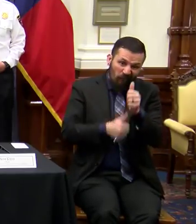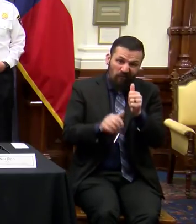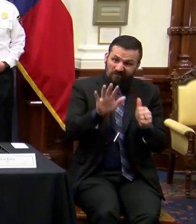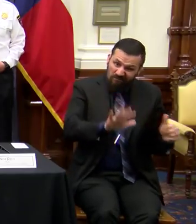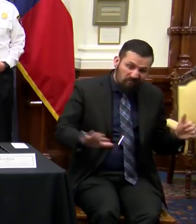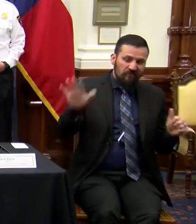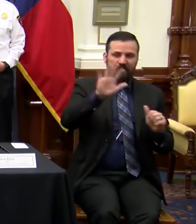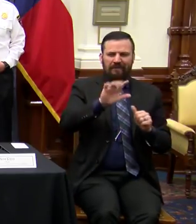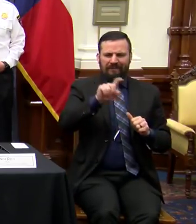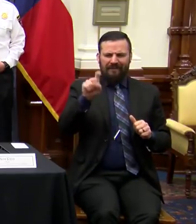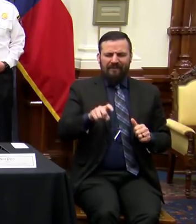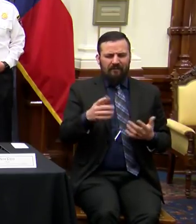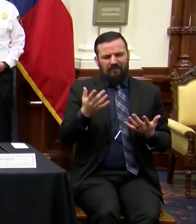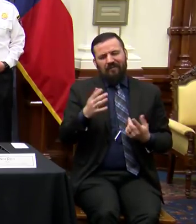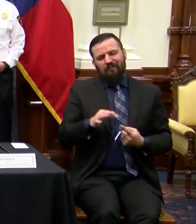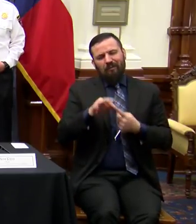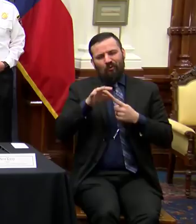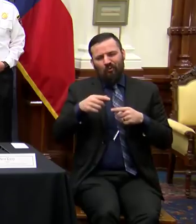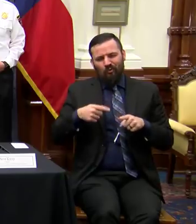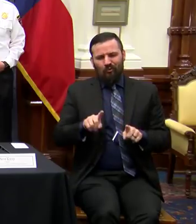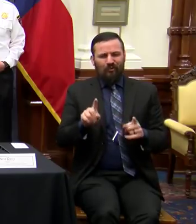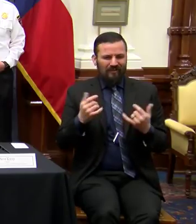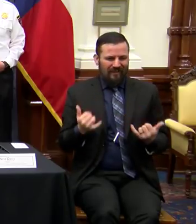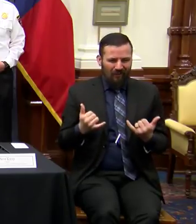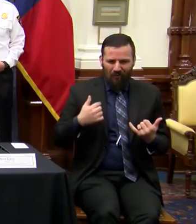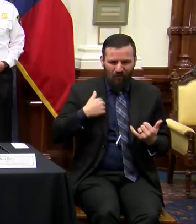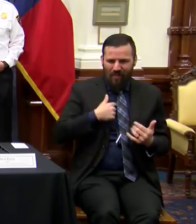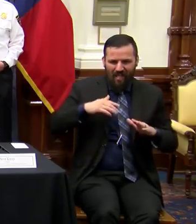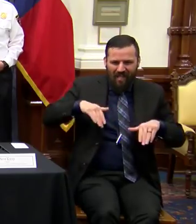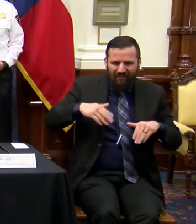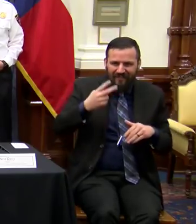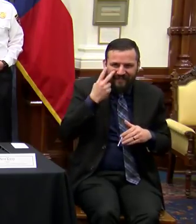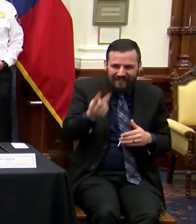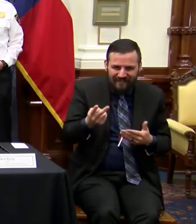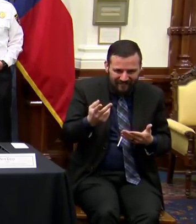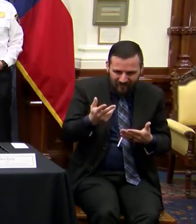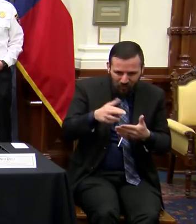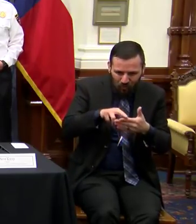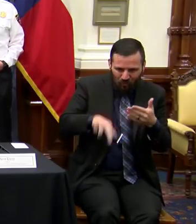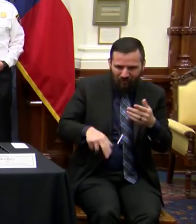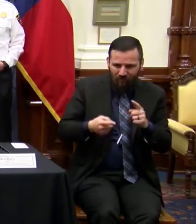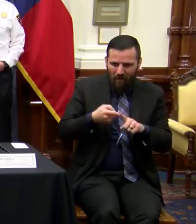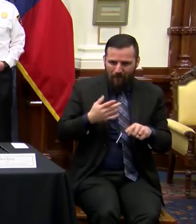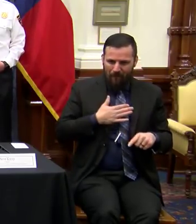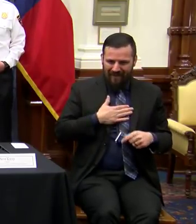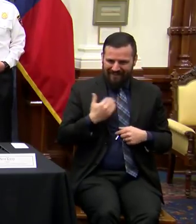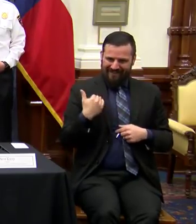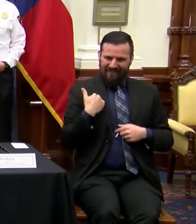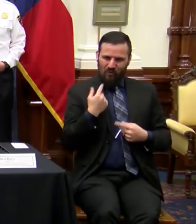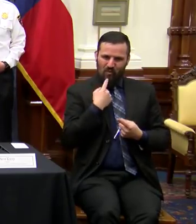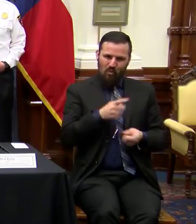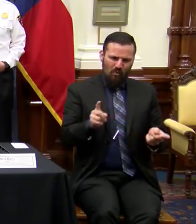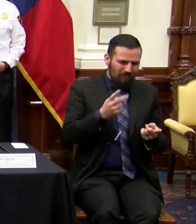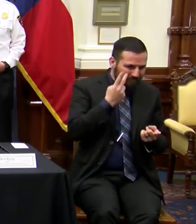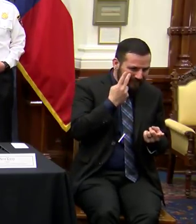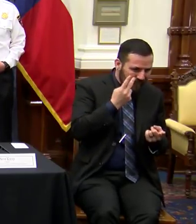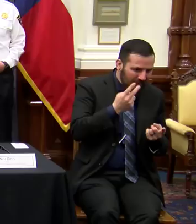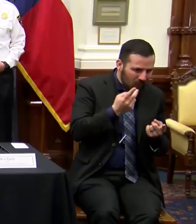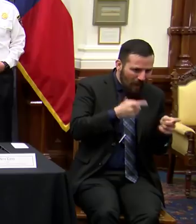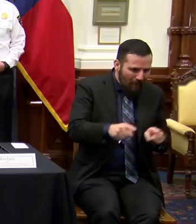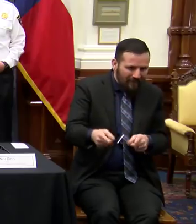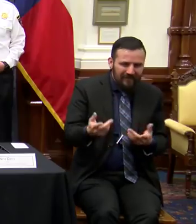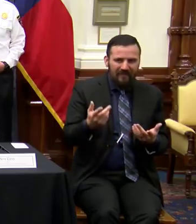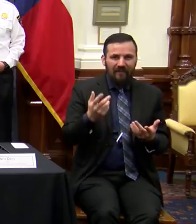especially at a time when we are yet to see the results coming out of my most recent executive order. That